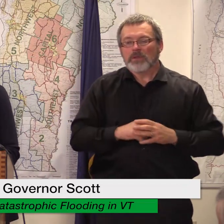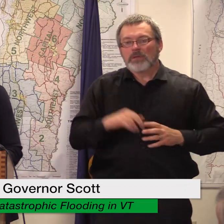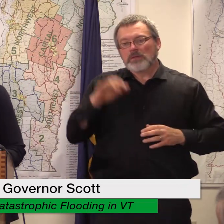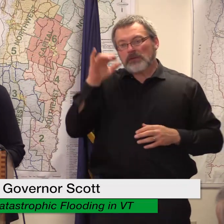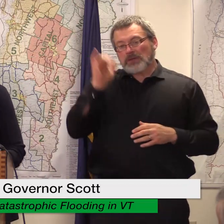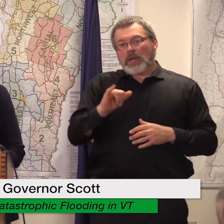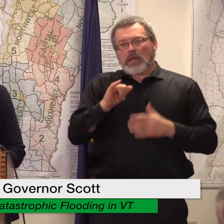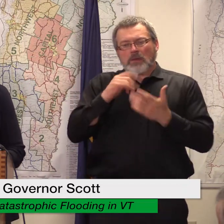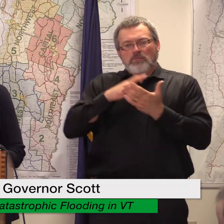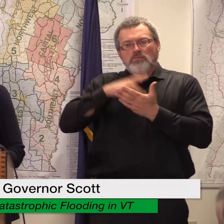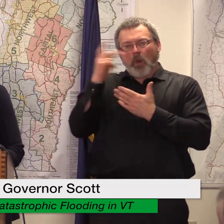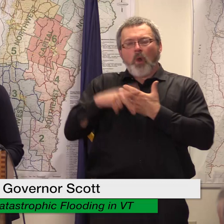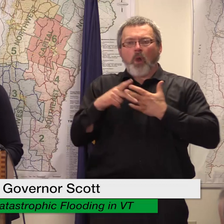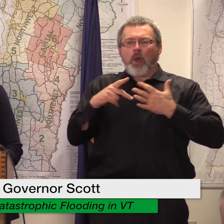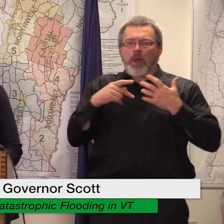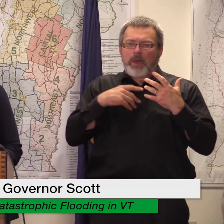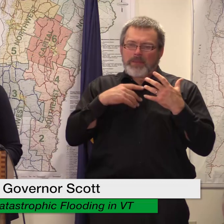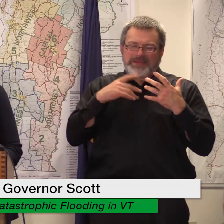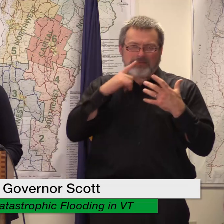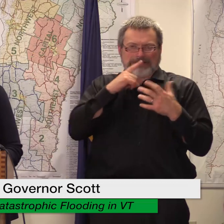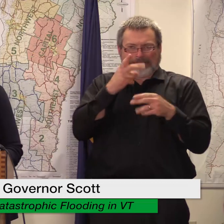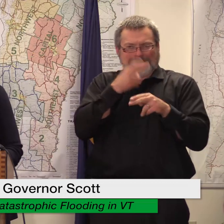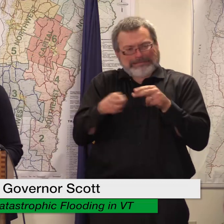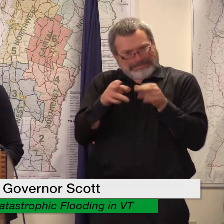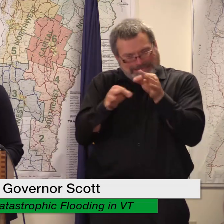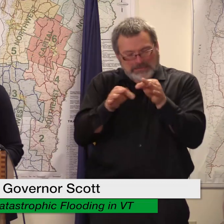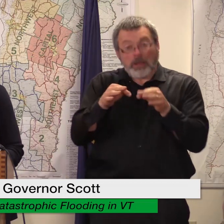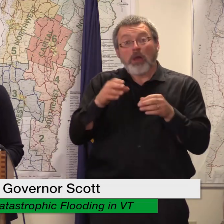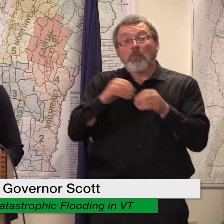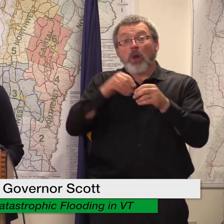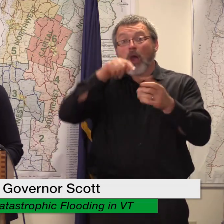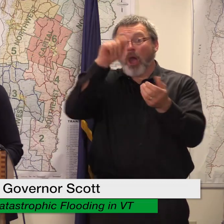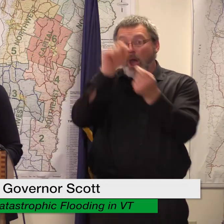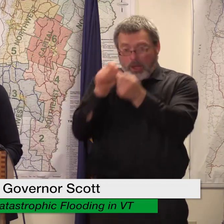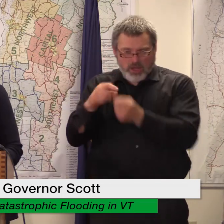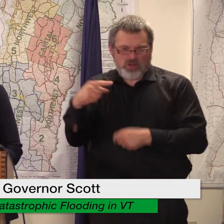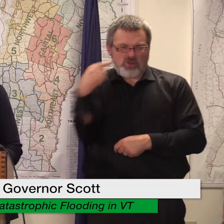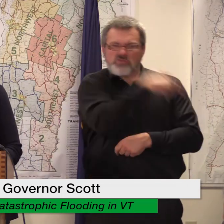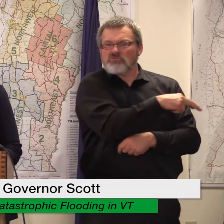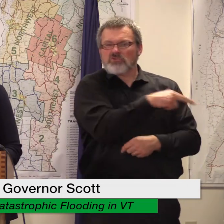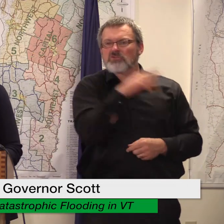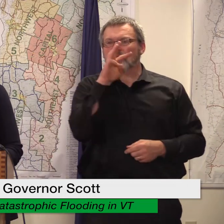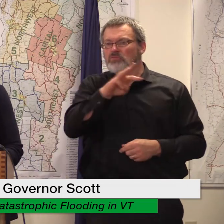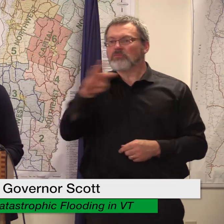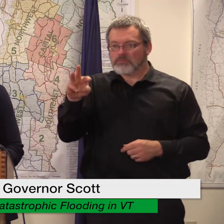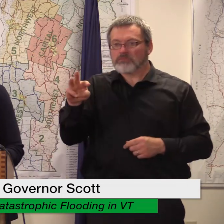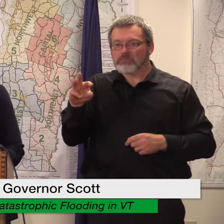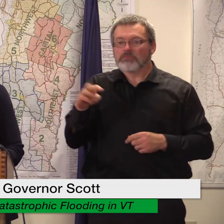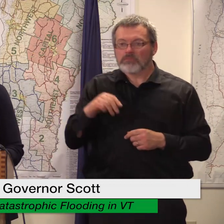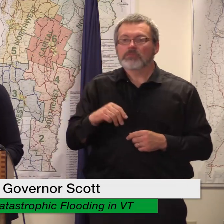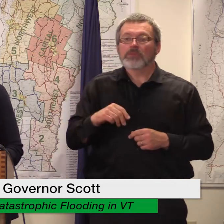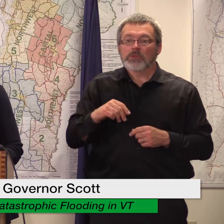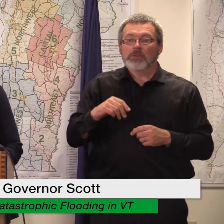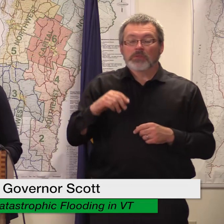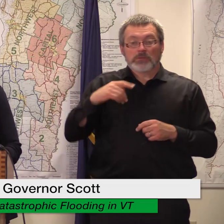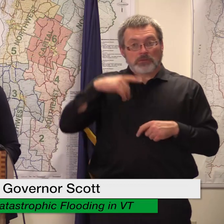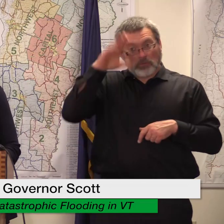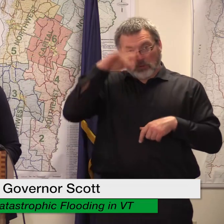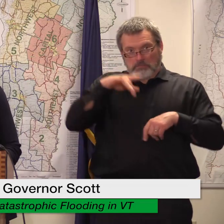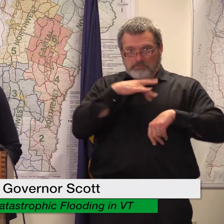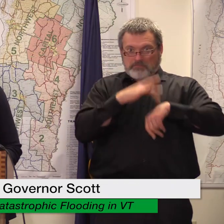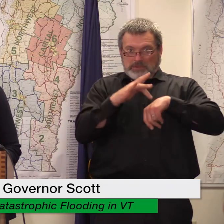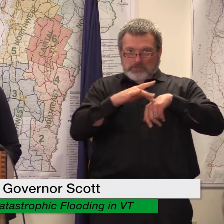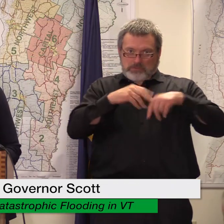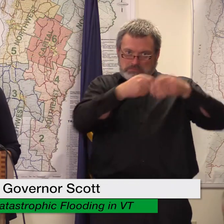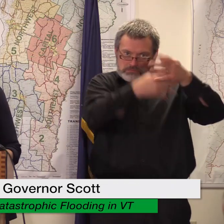the details over to our website so that folks could get prepared we expect to open this portal next week we are